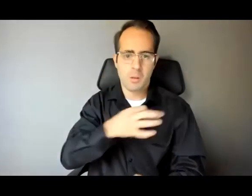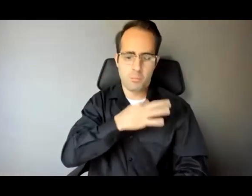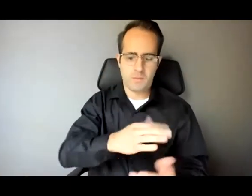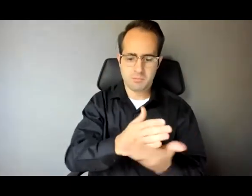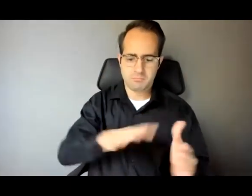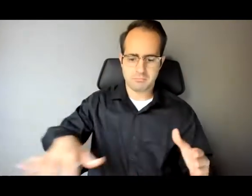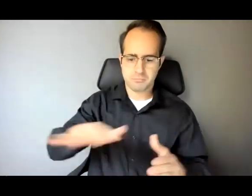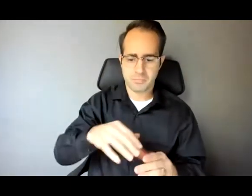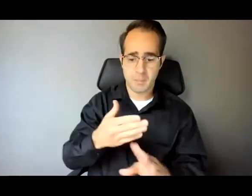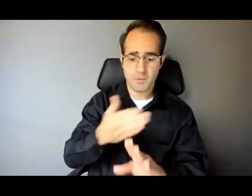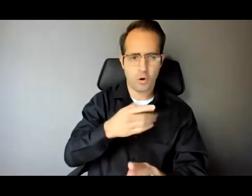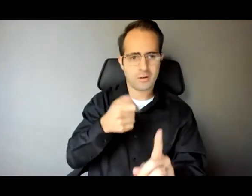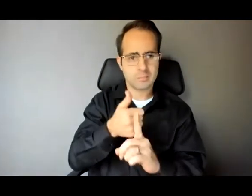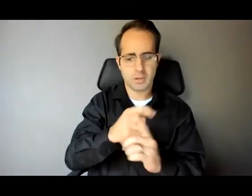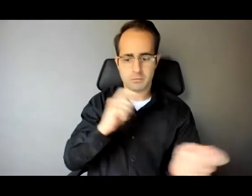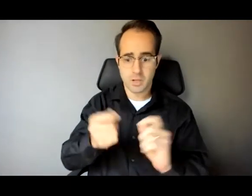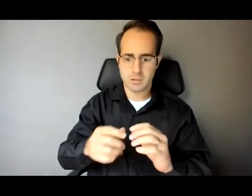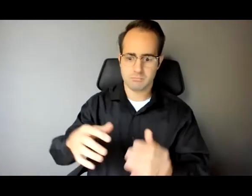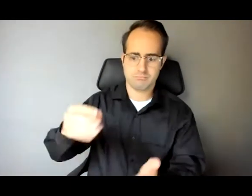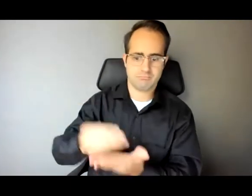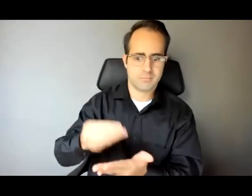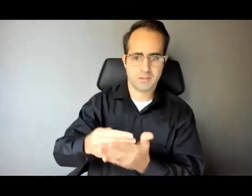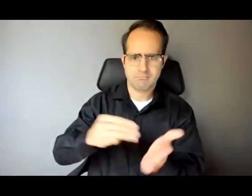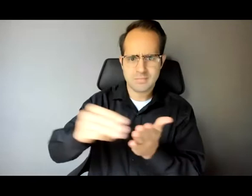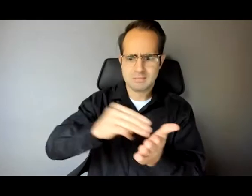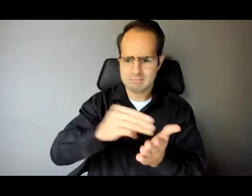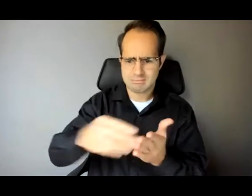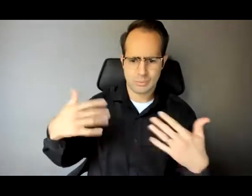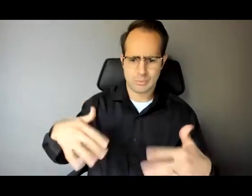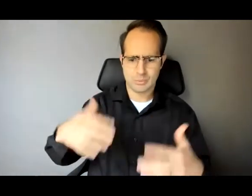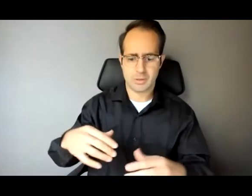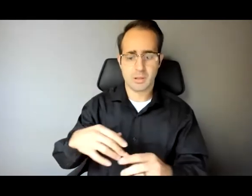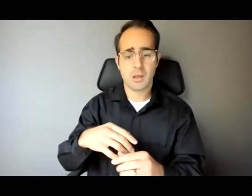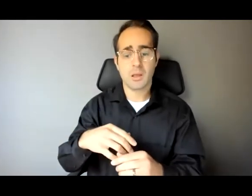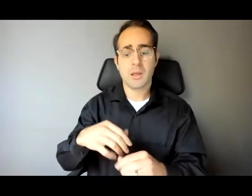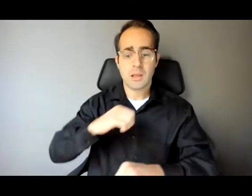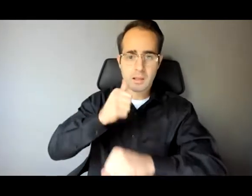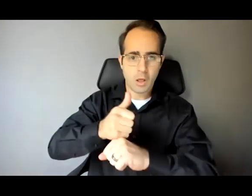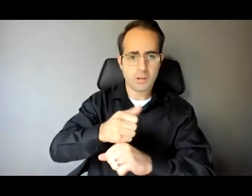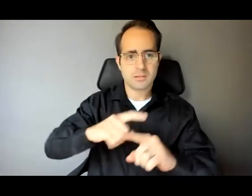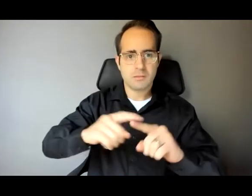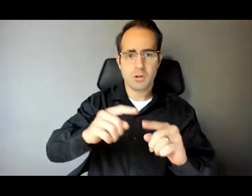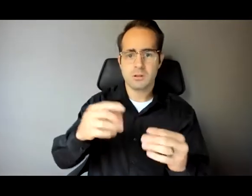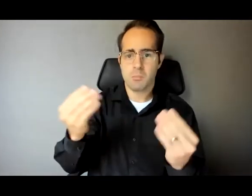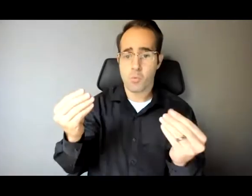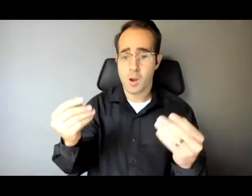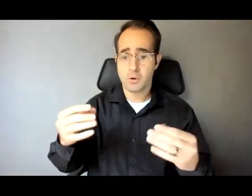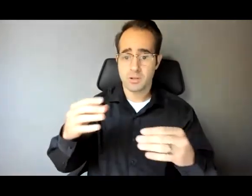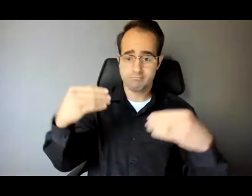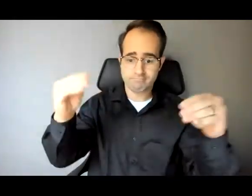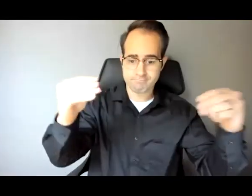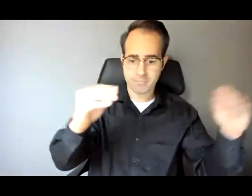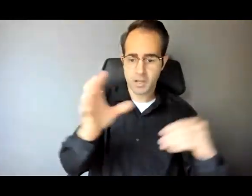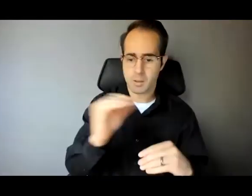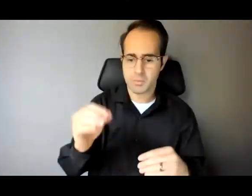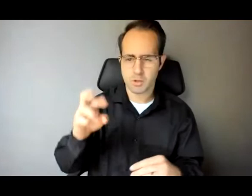GEM Real Estate and GEM Trainers, a multi-state real estate investment company, and a successful nonprofit consultancy,